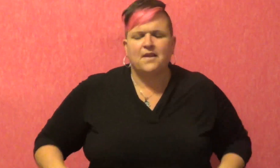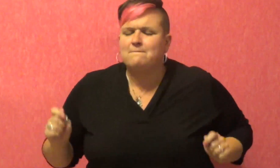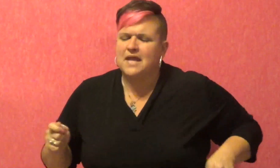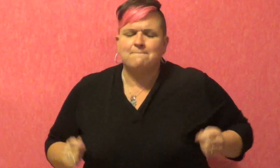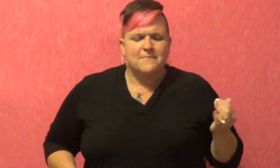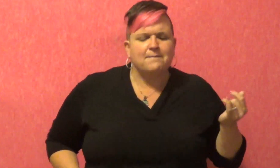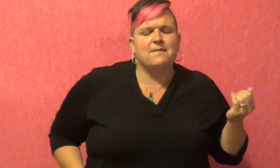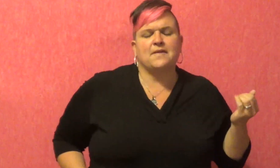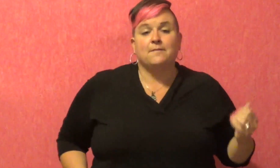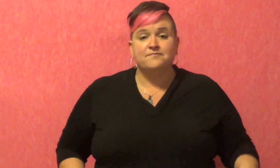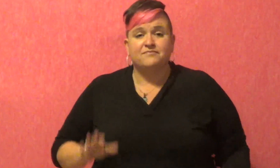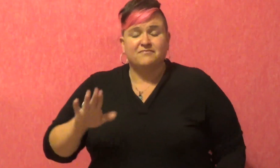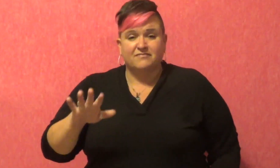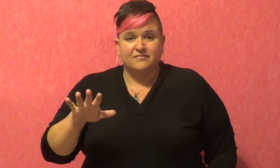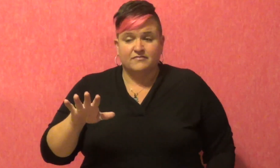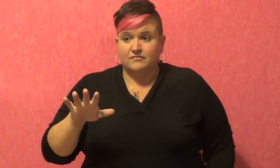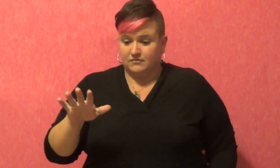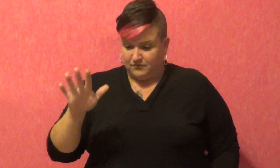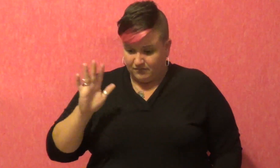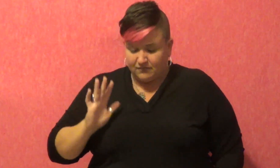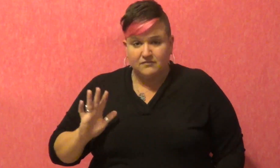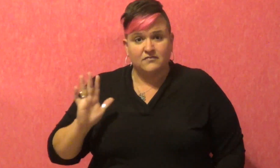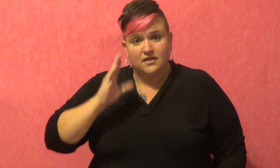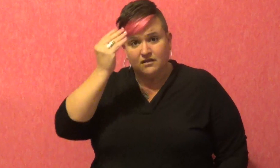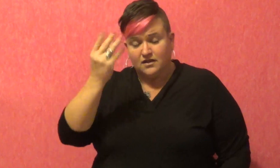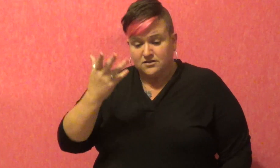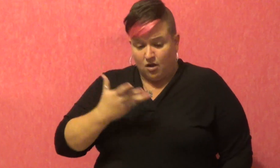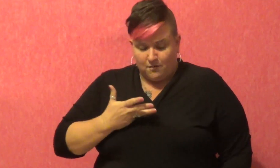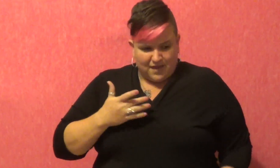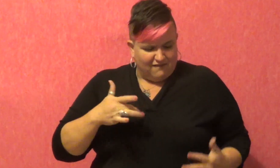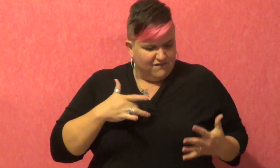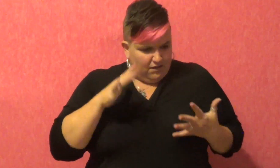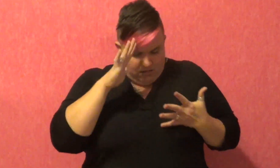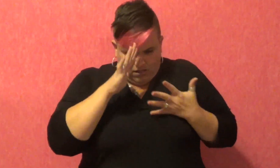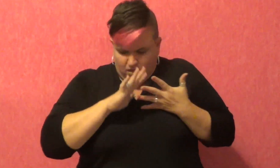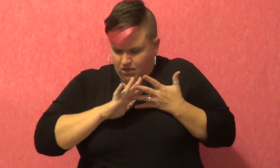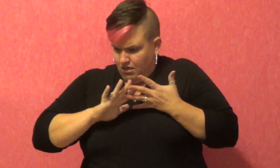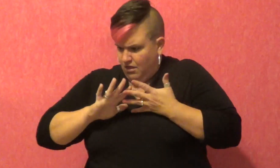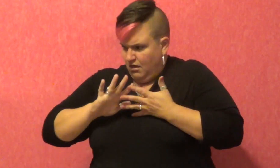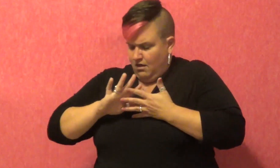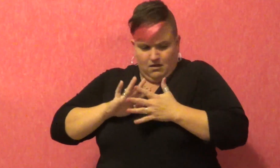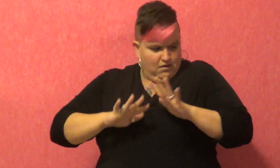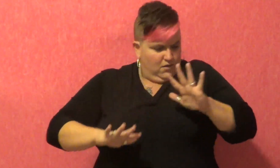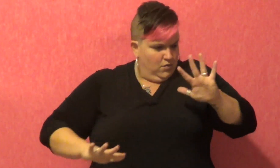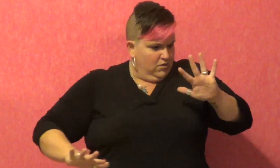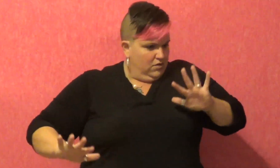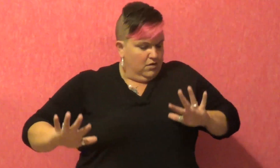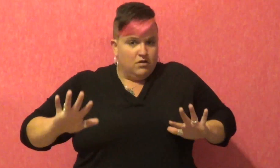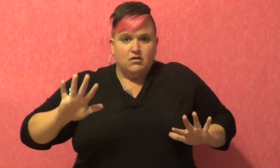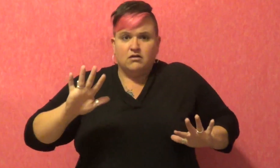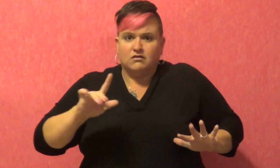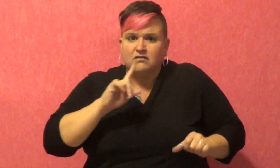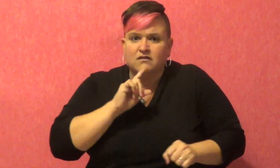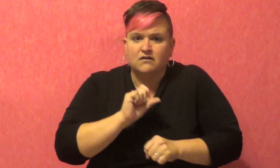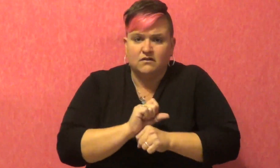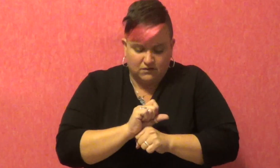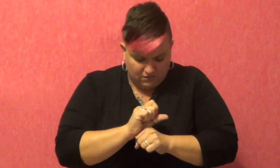It's a blur since they told me about it How the darkness had